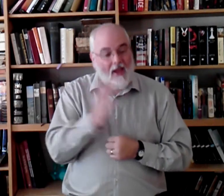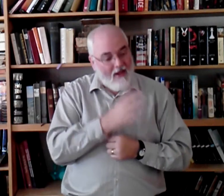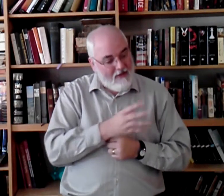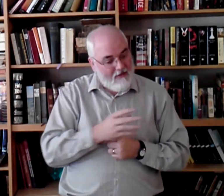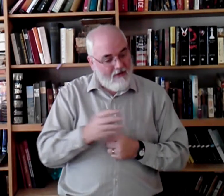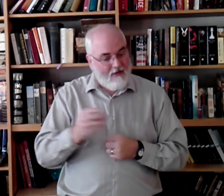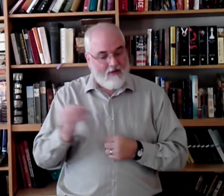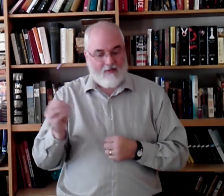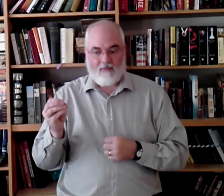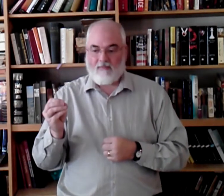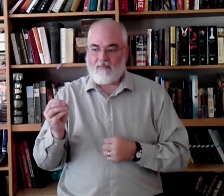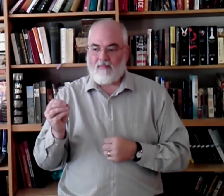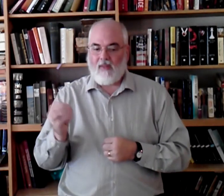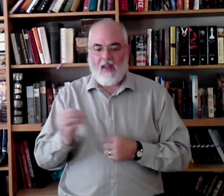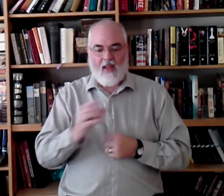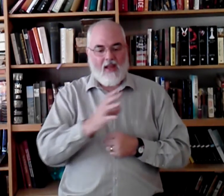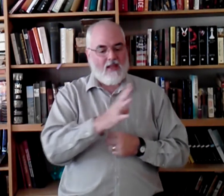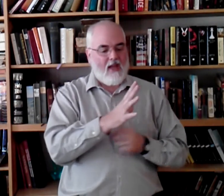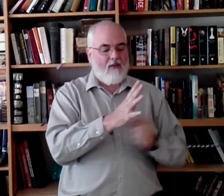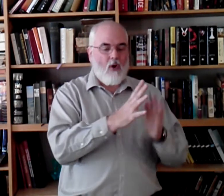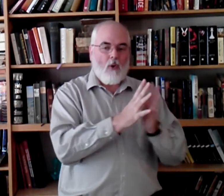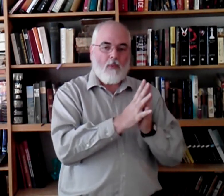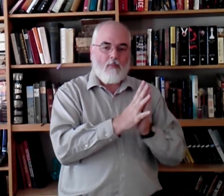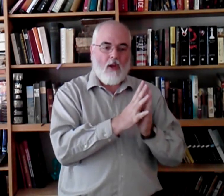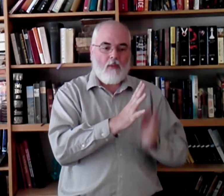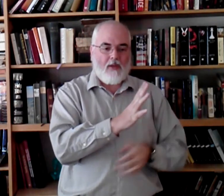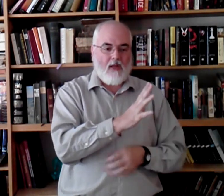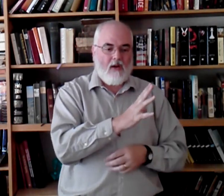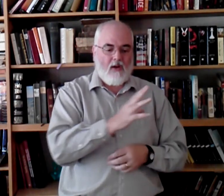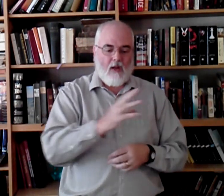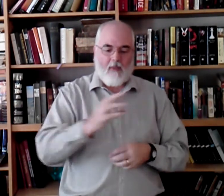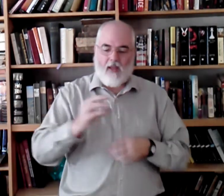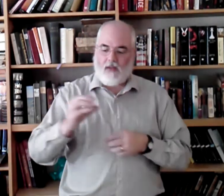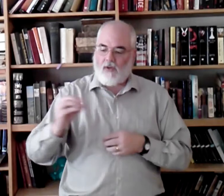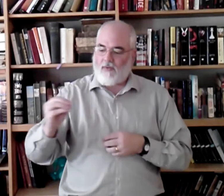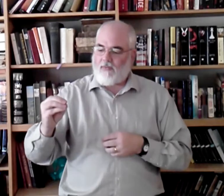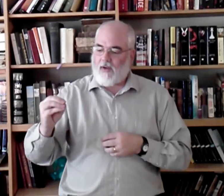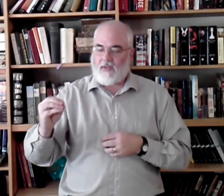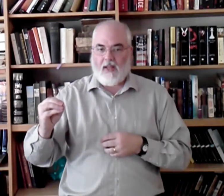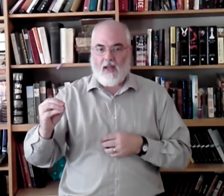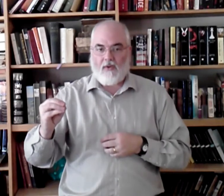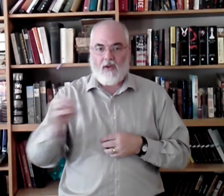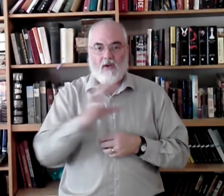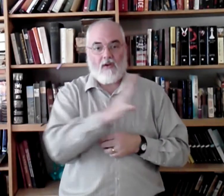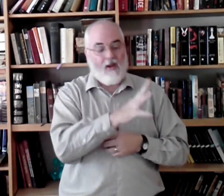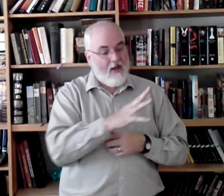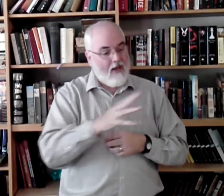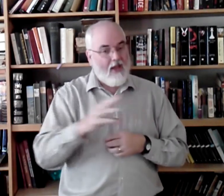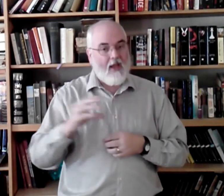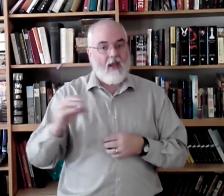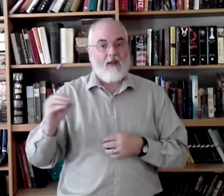And, it's kind of open palmed here, coming out to your fingers together here. And,